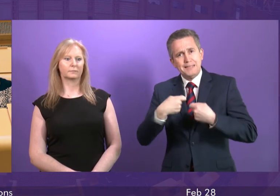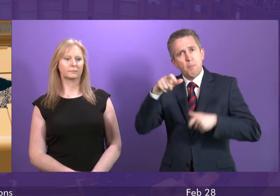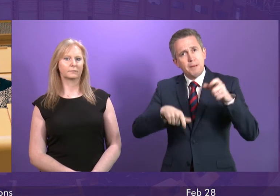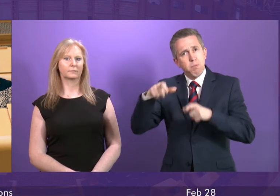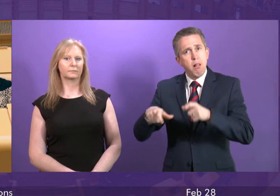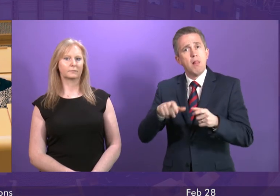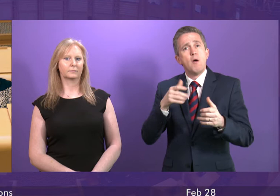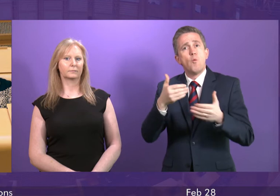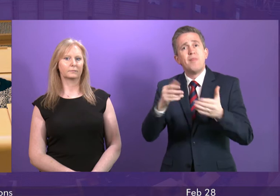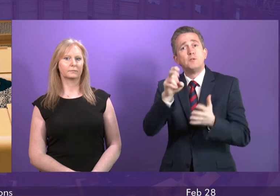of all cases?